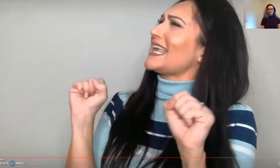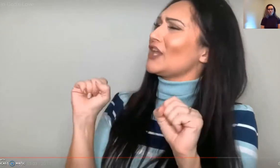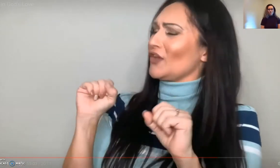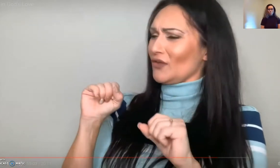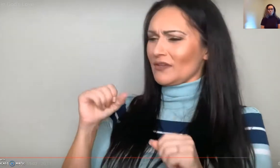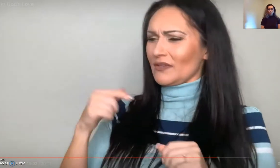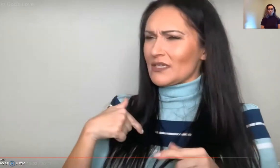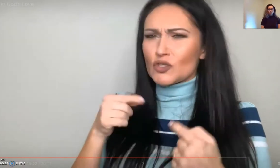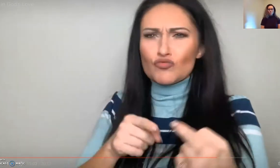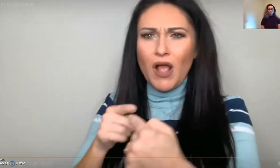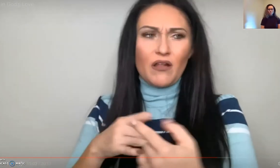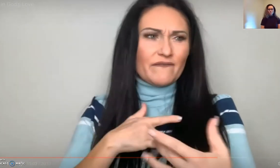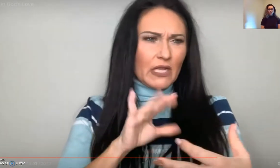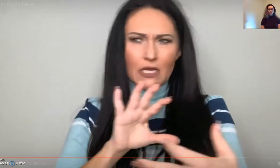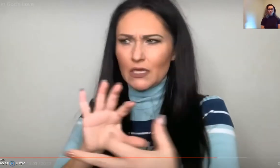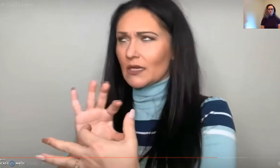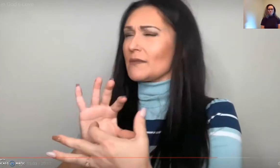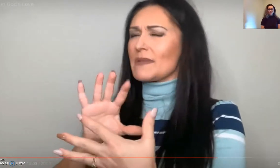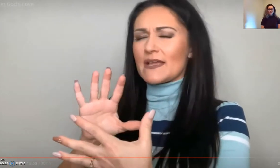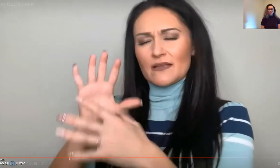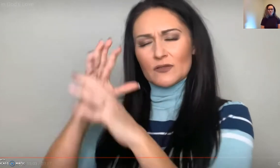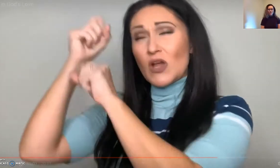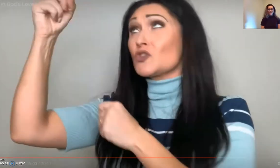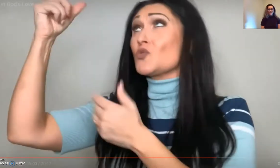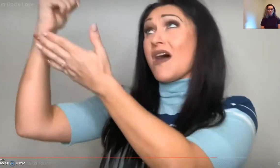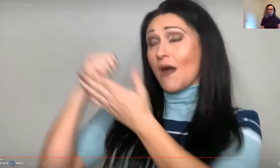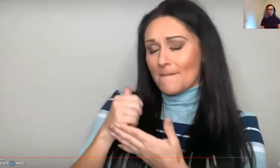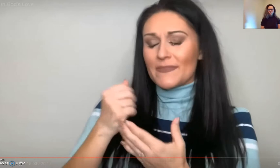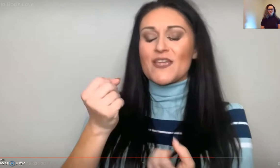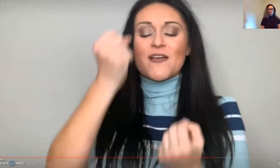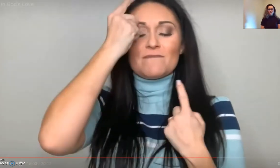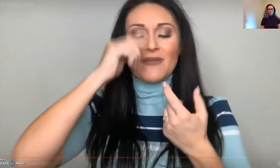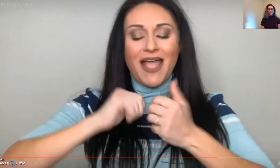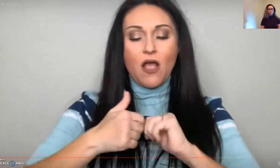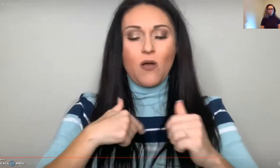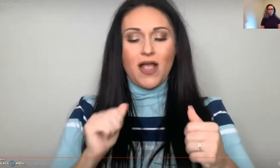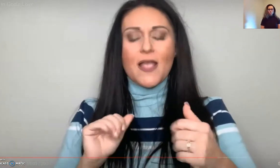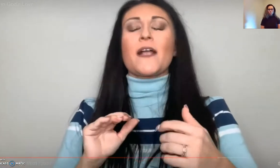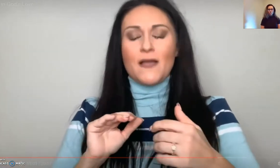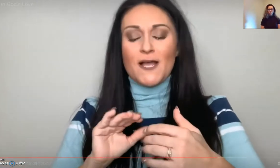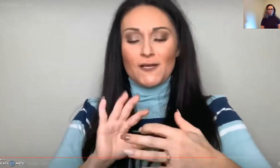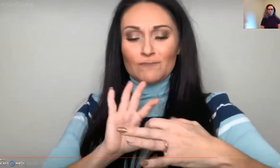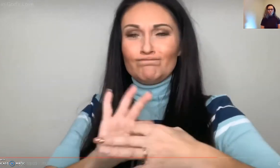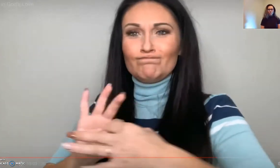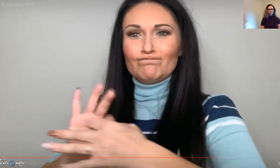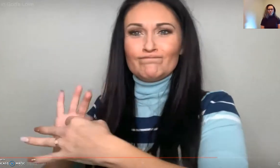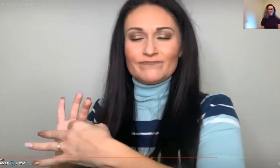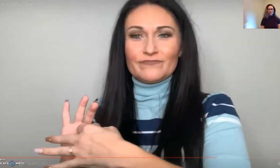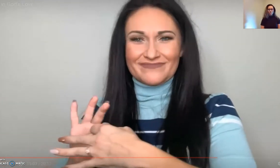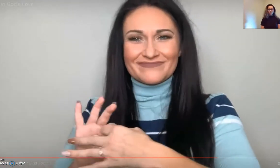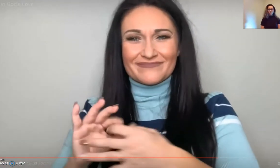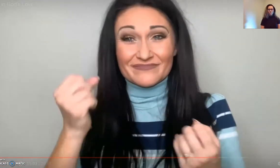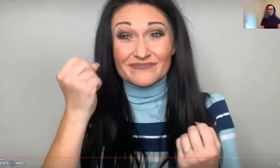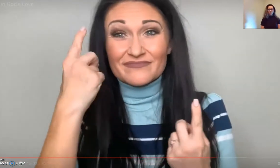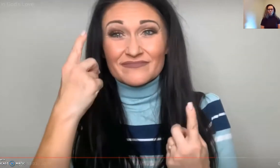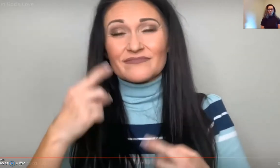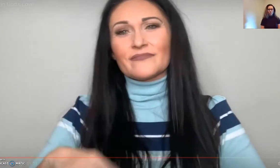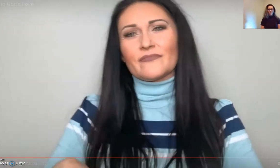I'm with you in this relationship and I'm safe. I have struggles, but I trust you to help me and I understand why